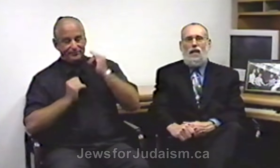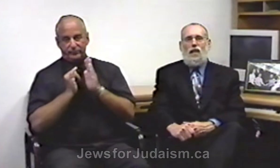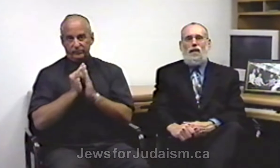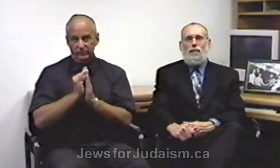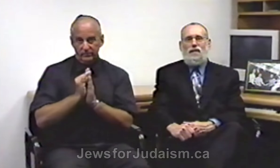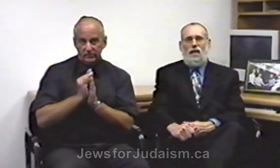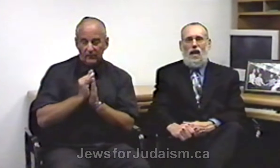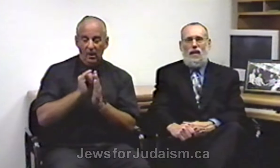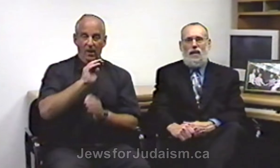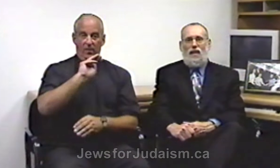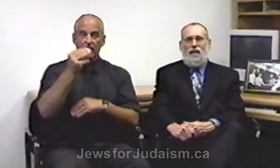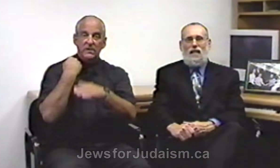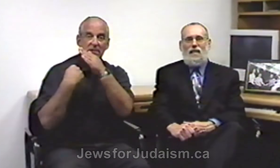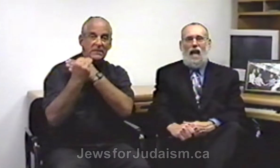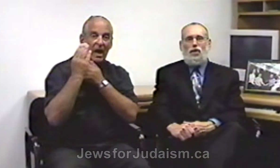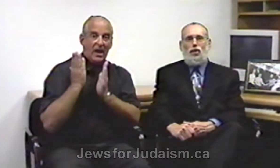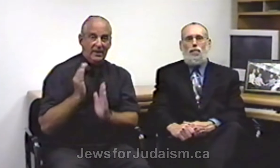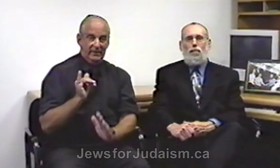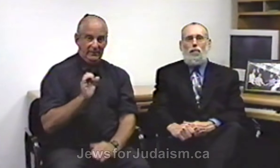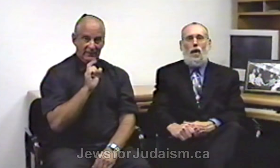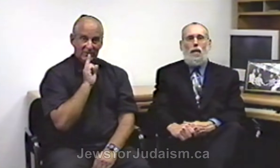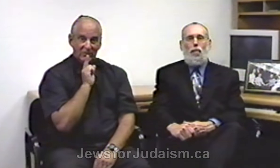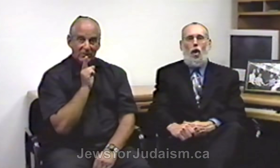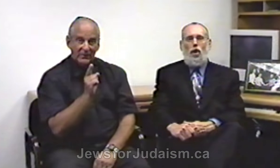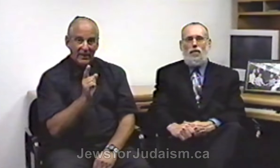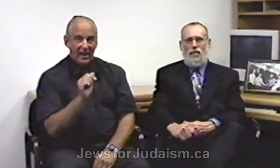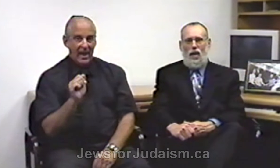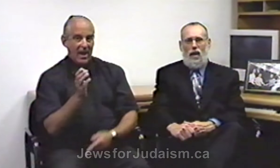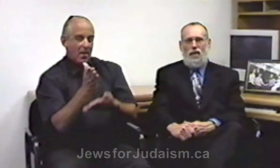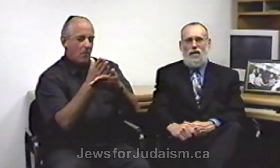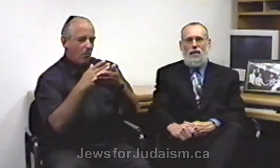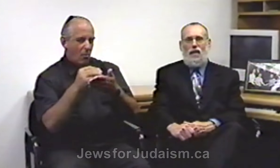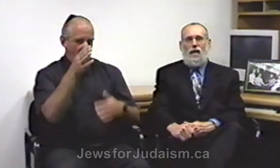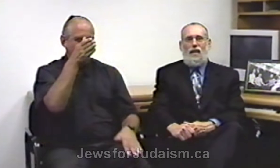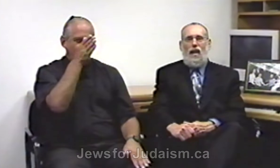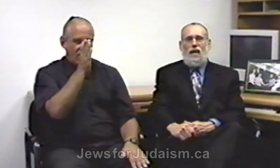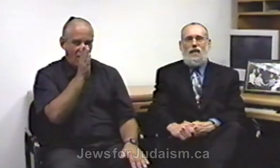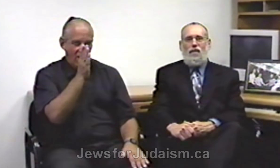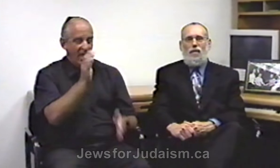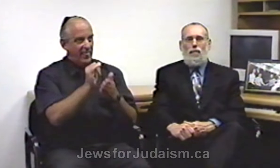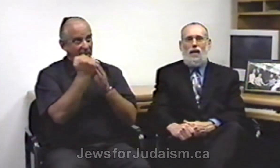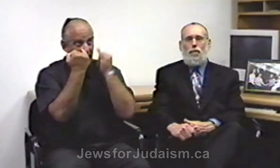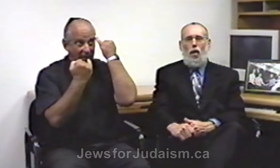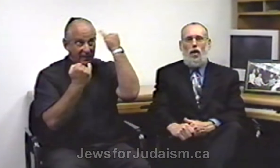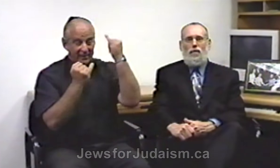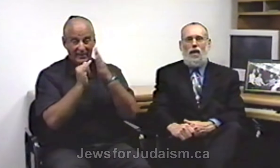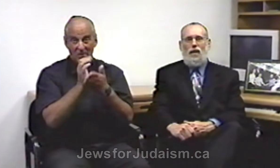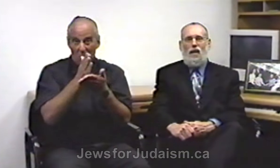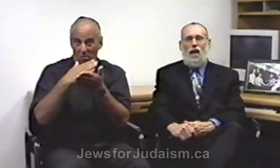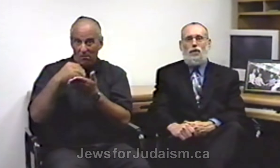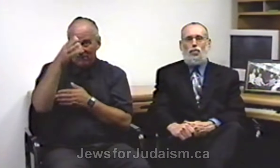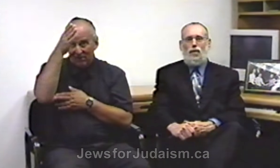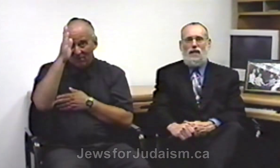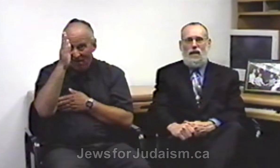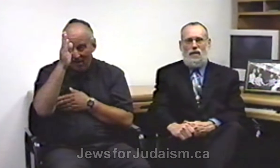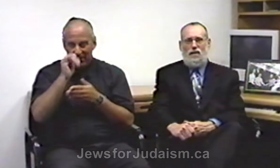the Messiah is actually a part of God. That idea of him being a part of God contradicts